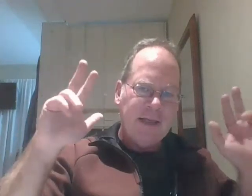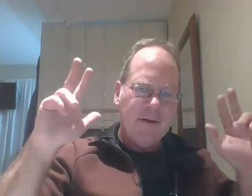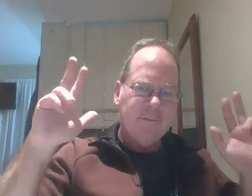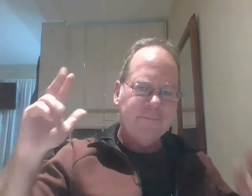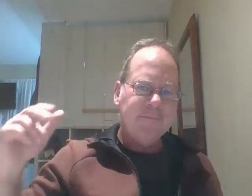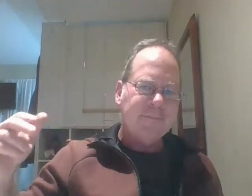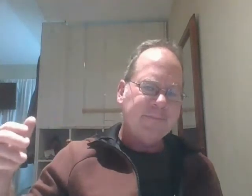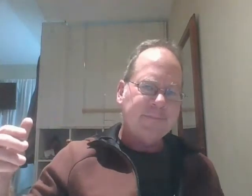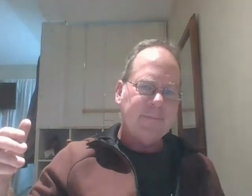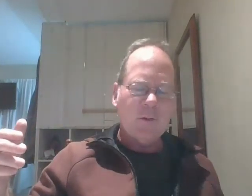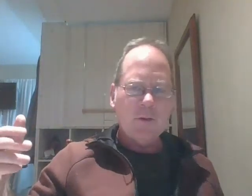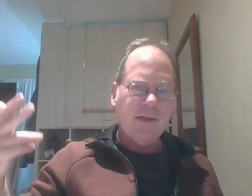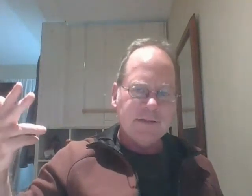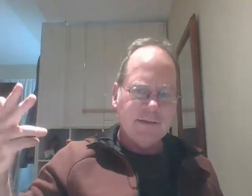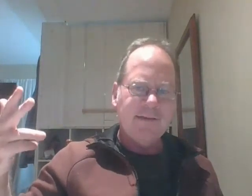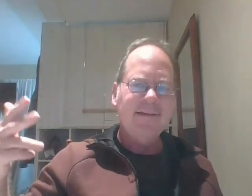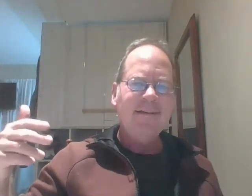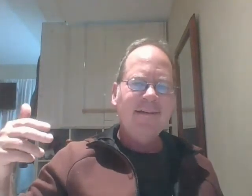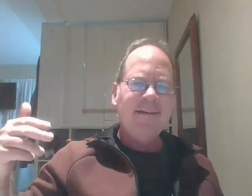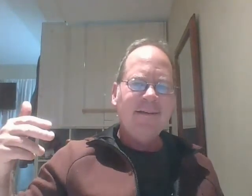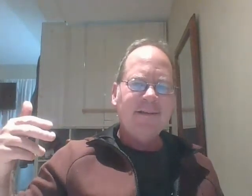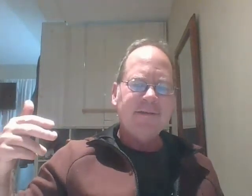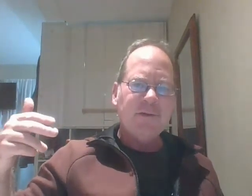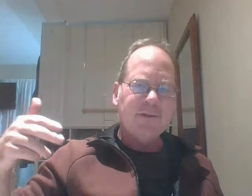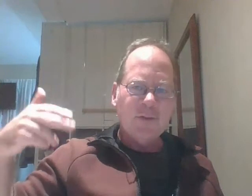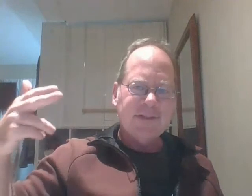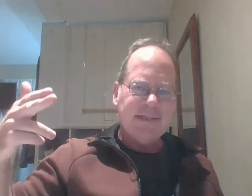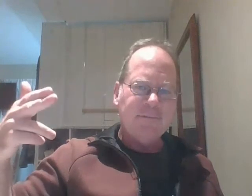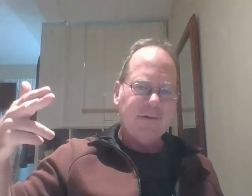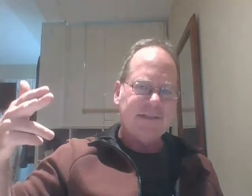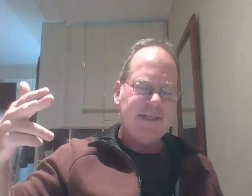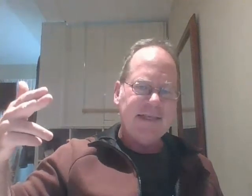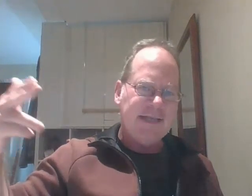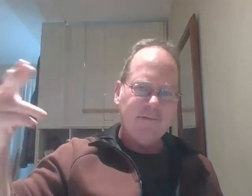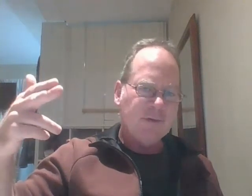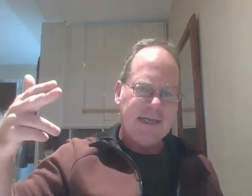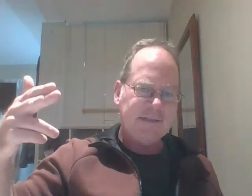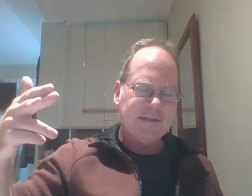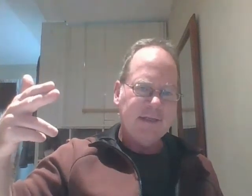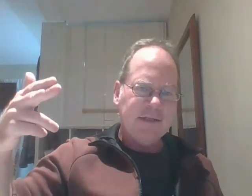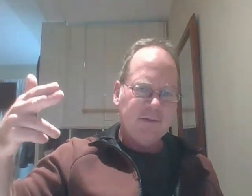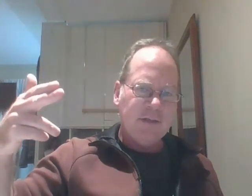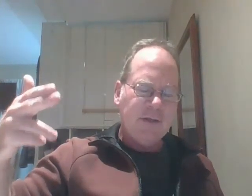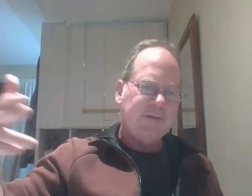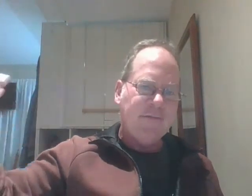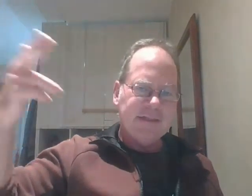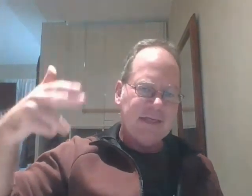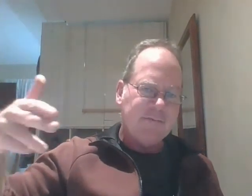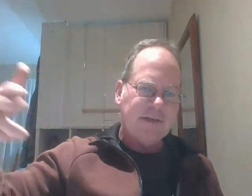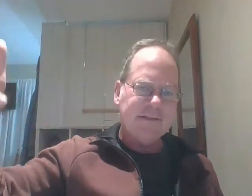allegedly so there's no incentive for the state to have low tax there's every incentive because because